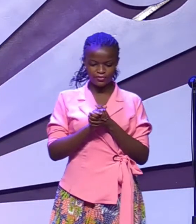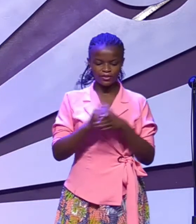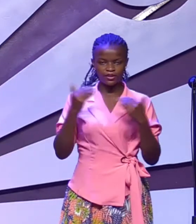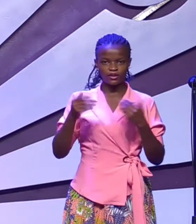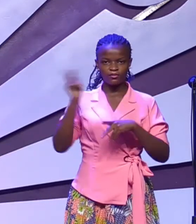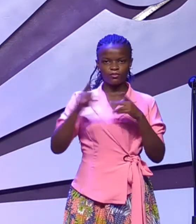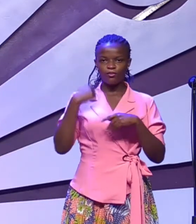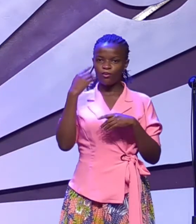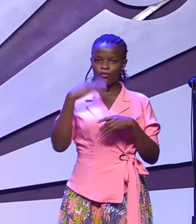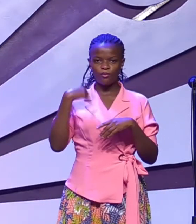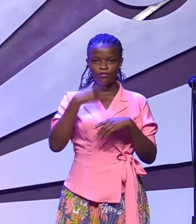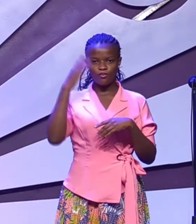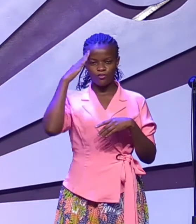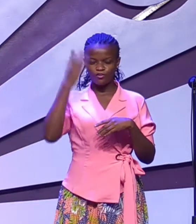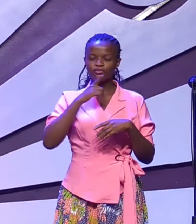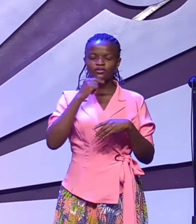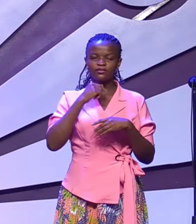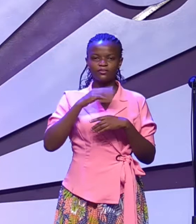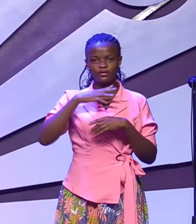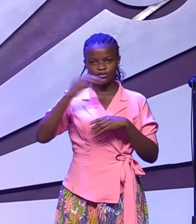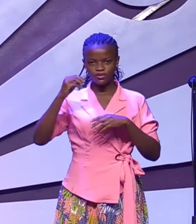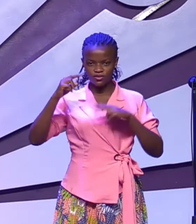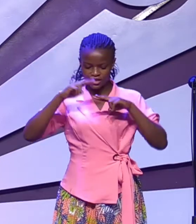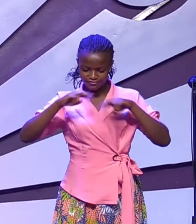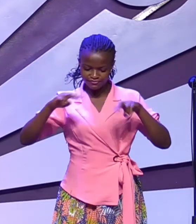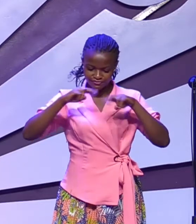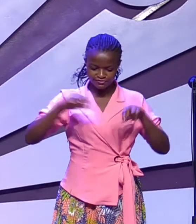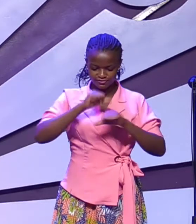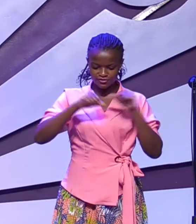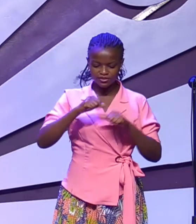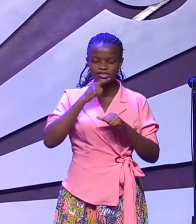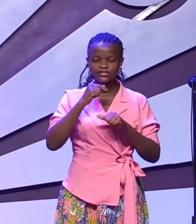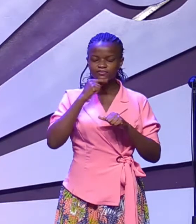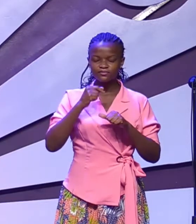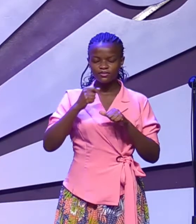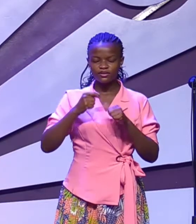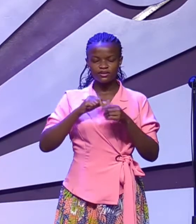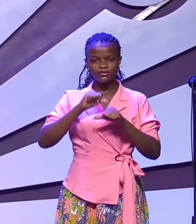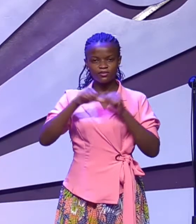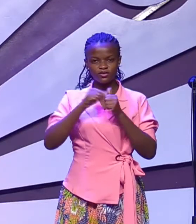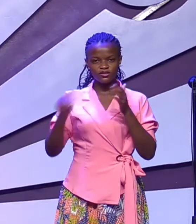Those who don't know Chigozi, go and do your research in the revivals in Uganda.